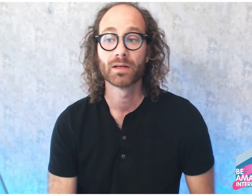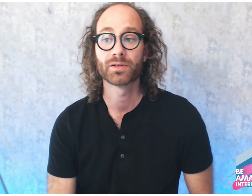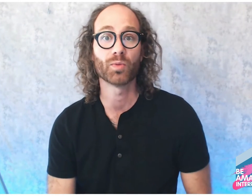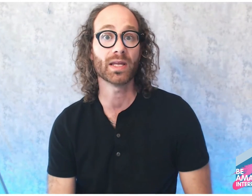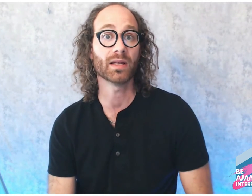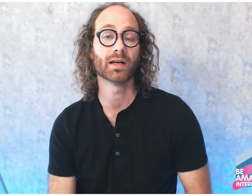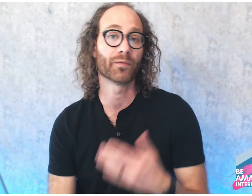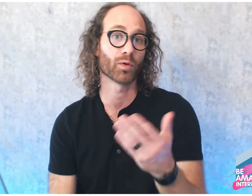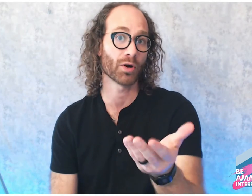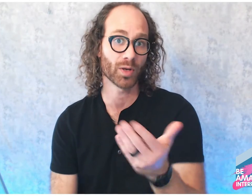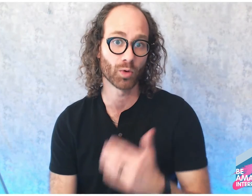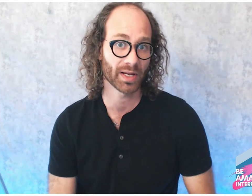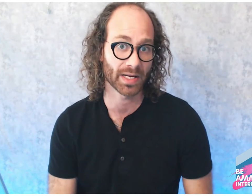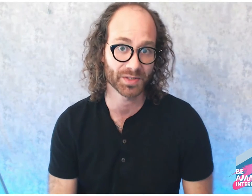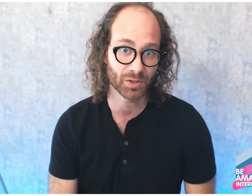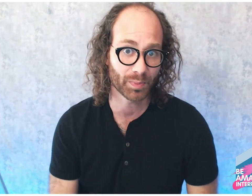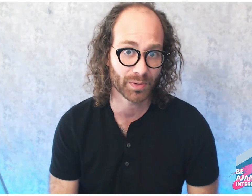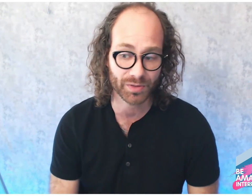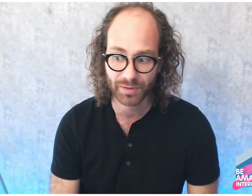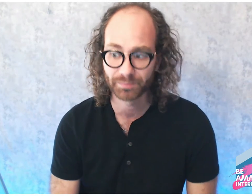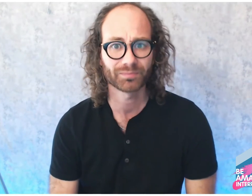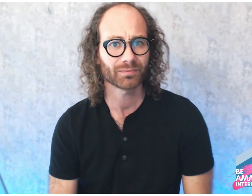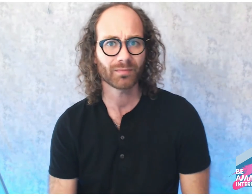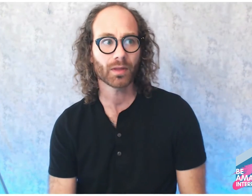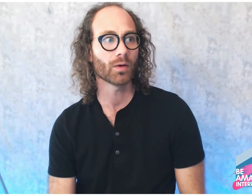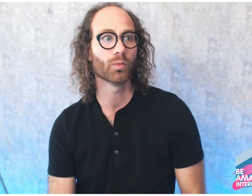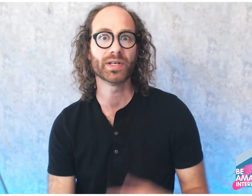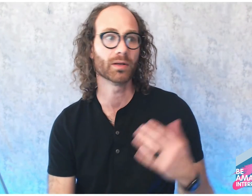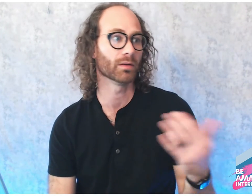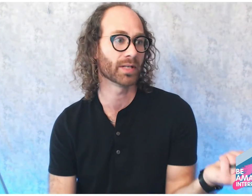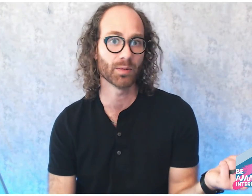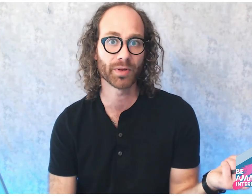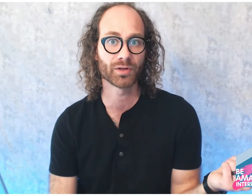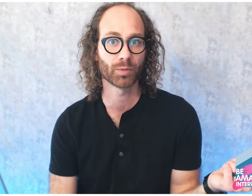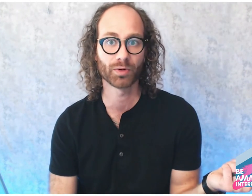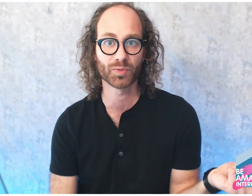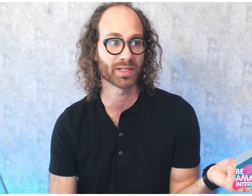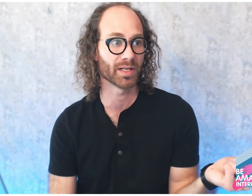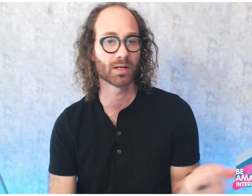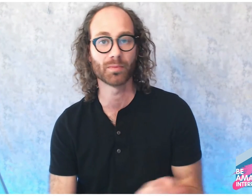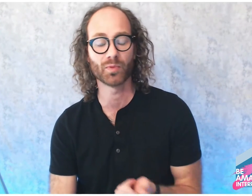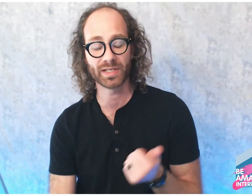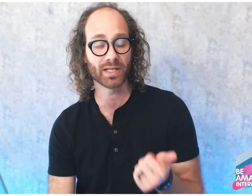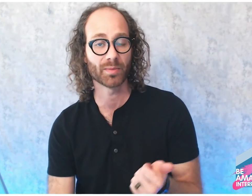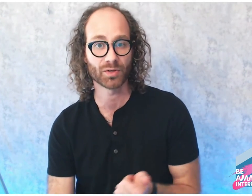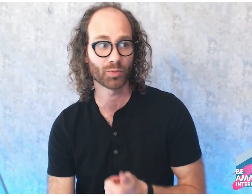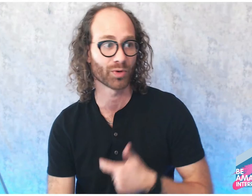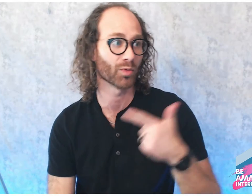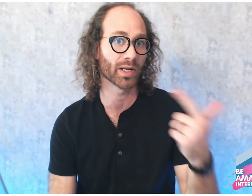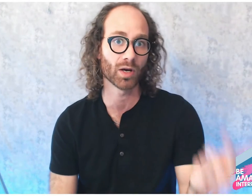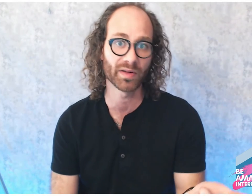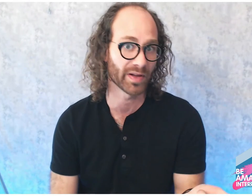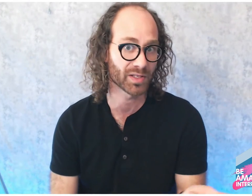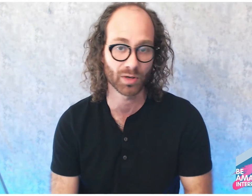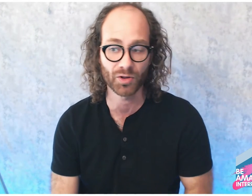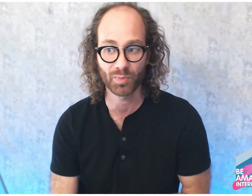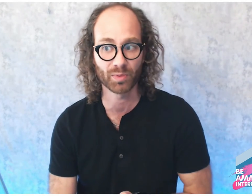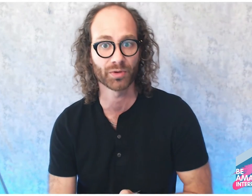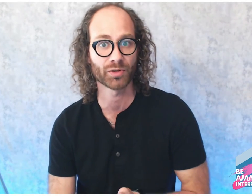we, if we're already working as interpreters, we team with interpreters. We see them interpret. We go to events where other people are interpreting.